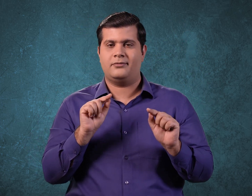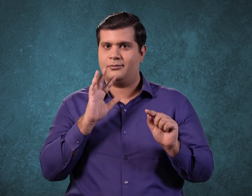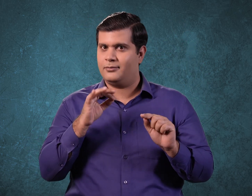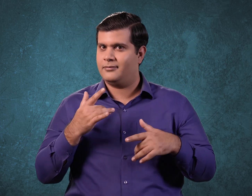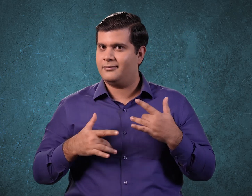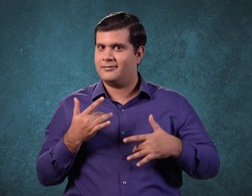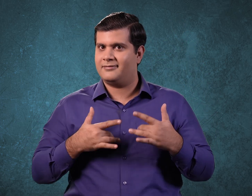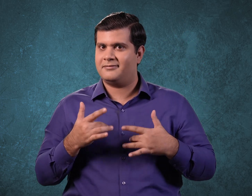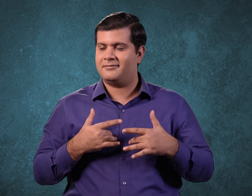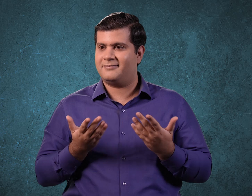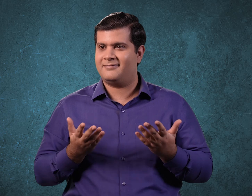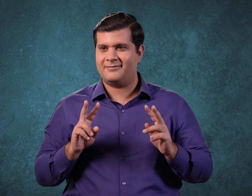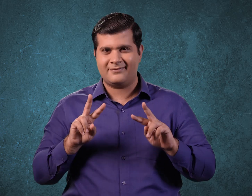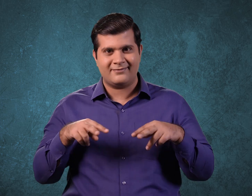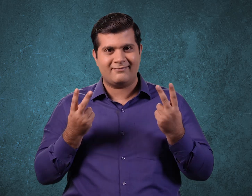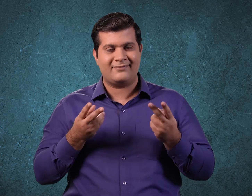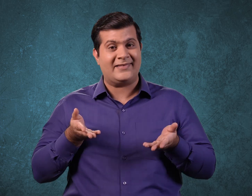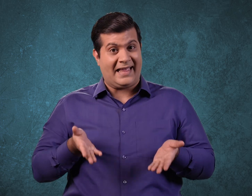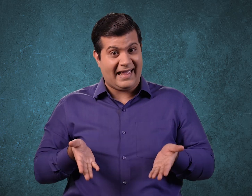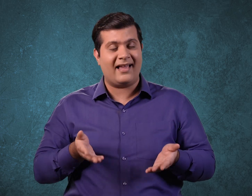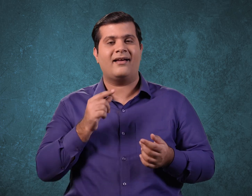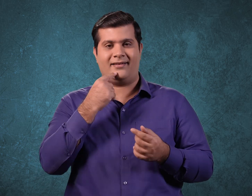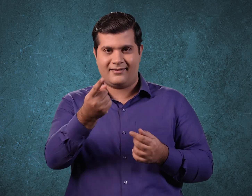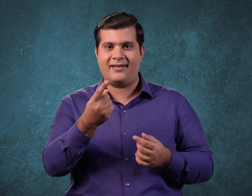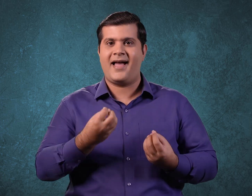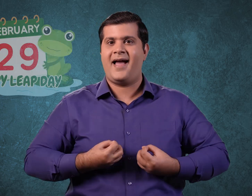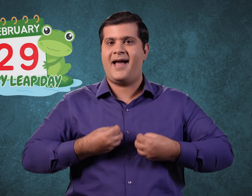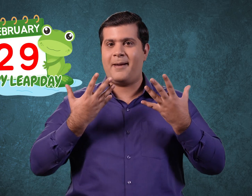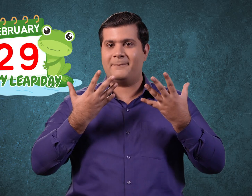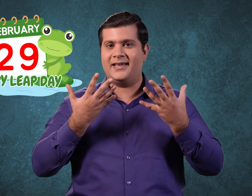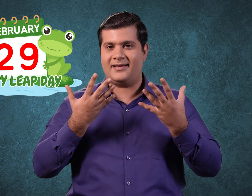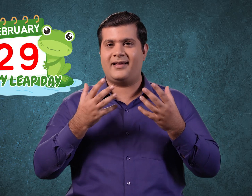How interesting is that? So happy leap year to all of you.